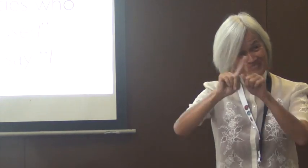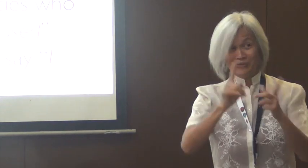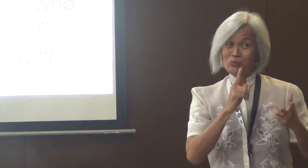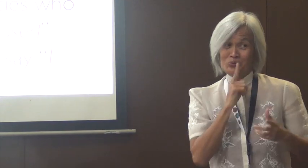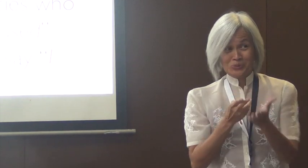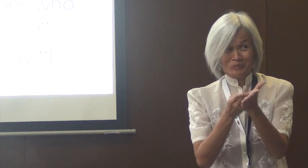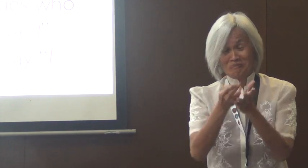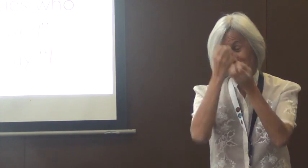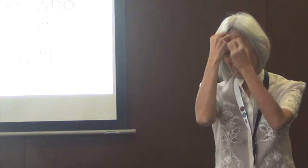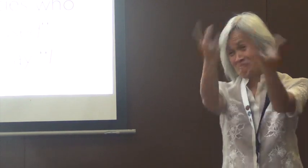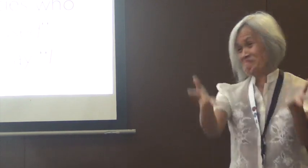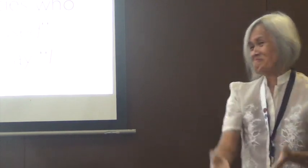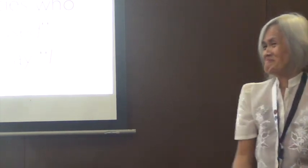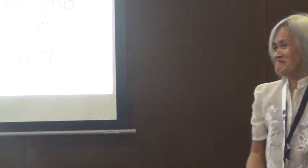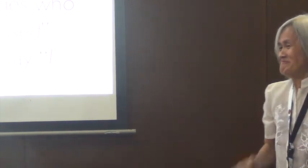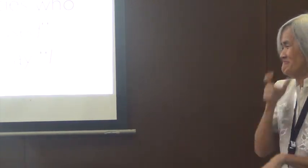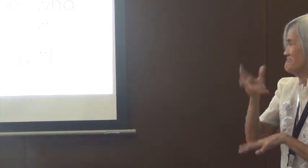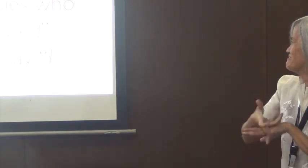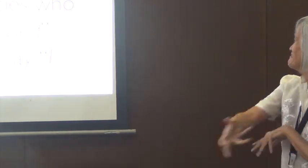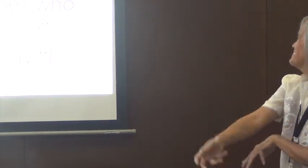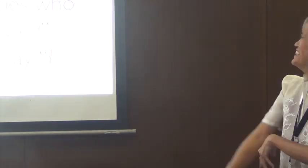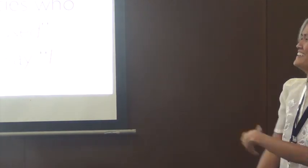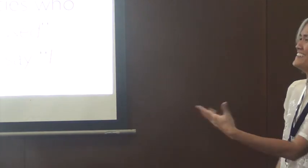So different views within the community.